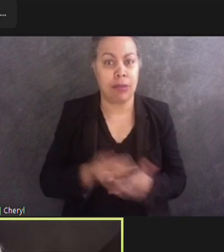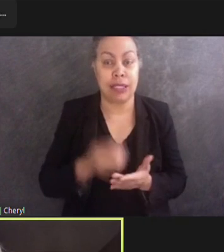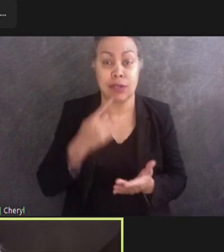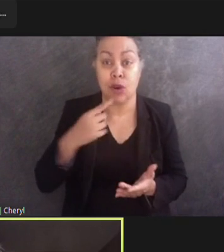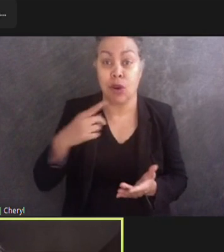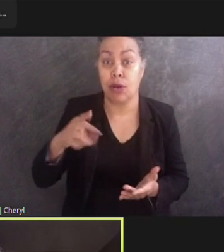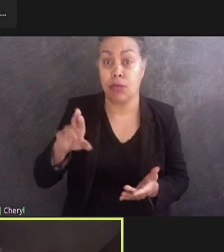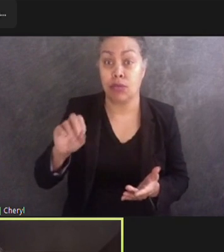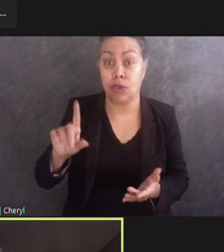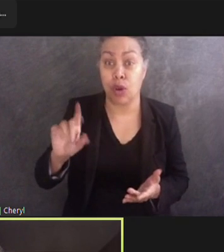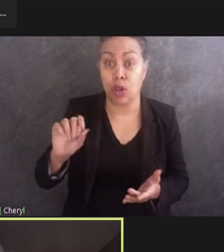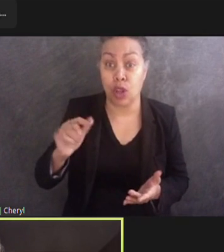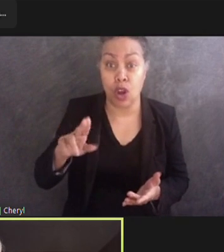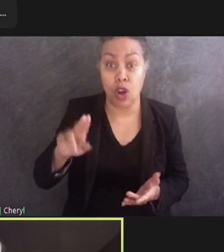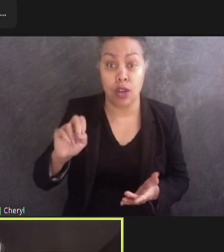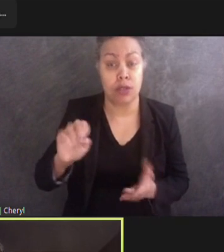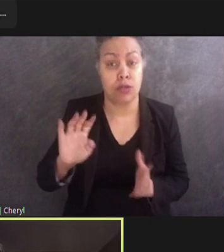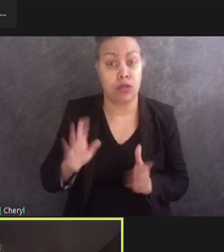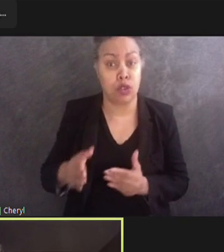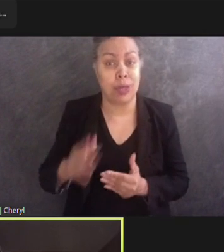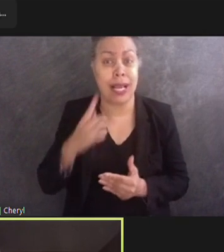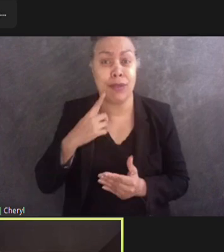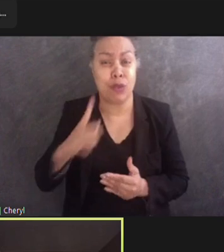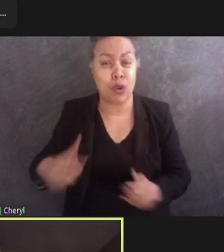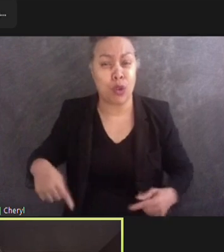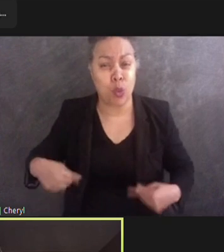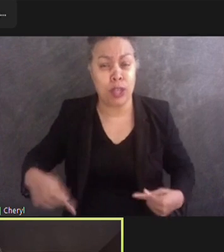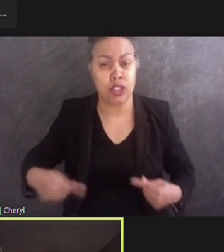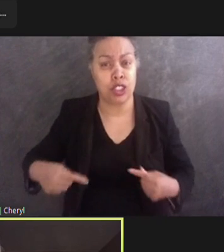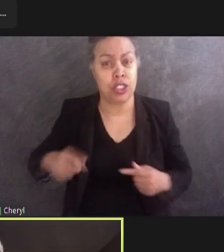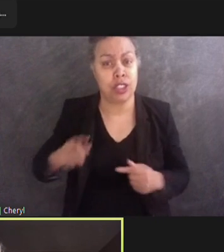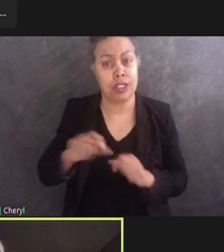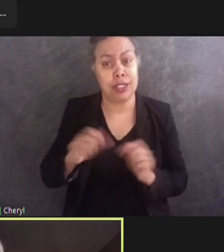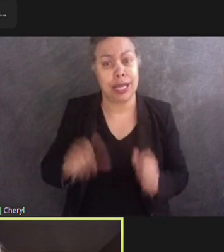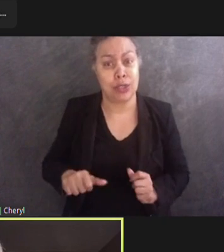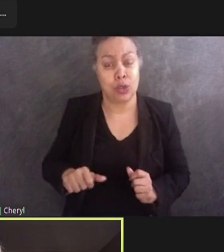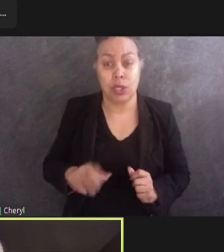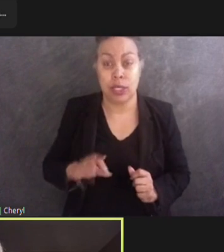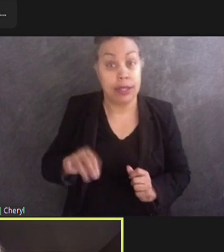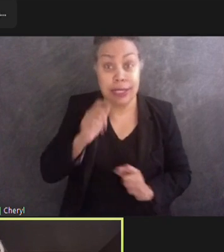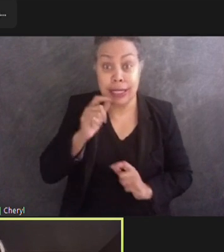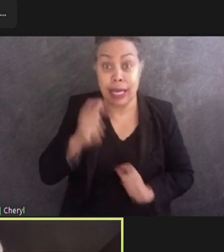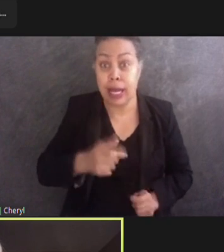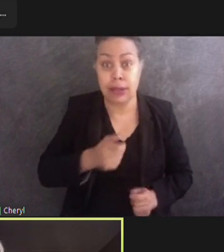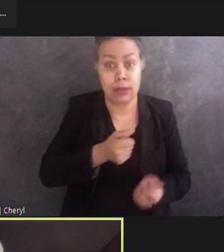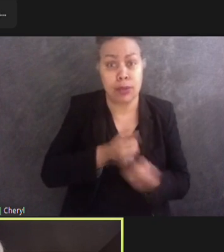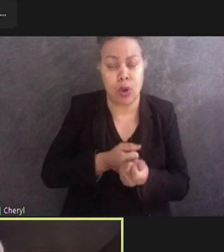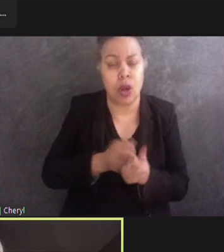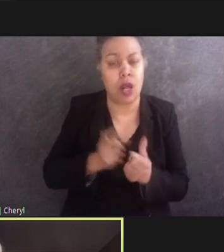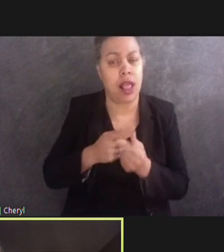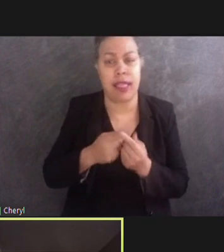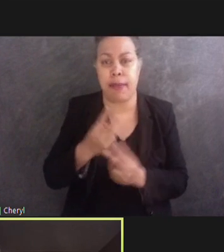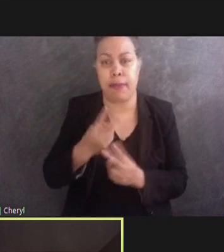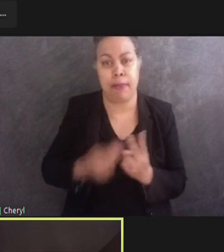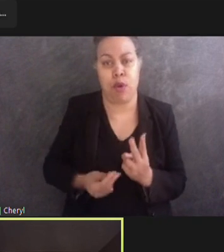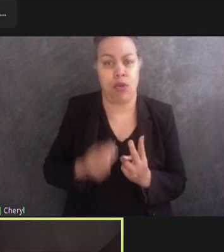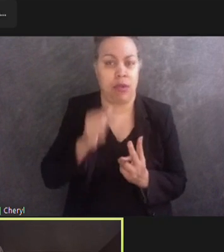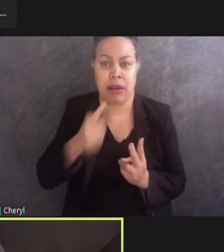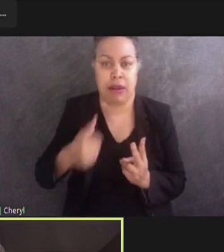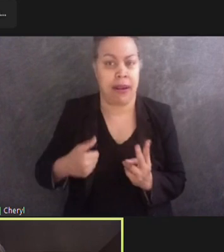statue, and without his leading gift, the room and the wheelchair statue would not be there today. Mr. Gund